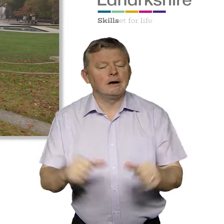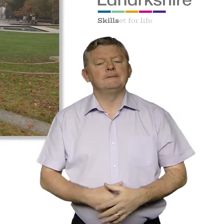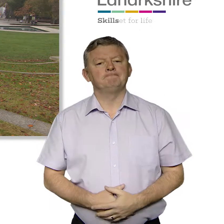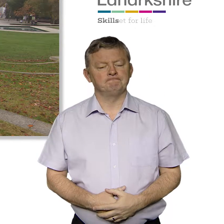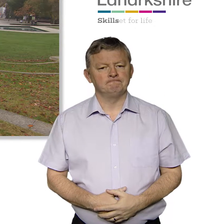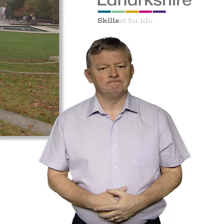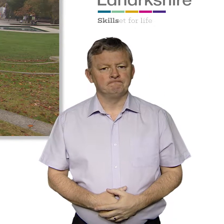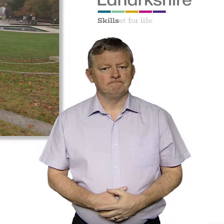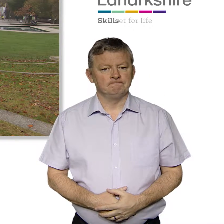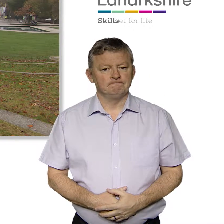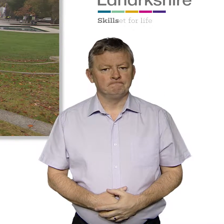progress towards these goals.